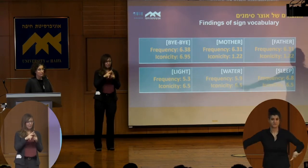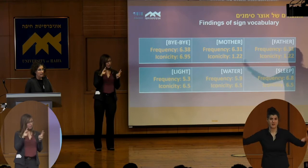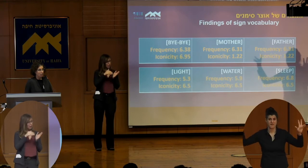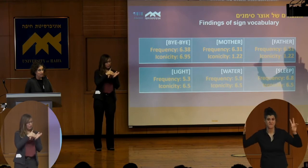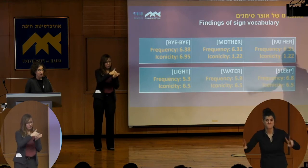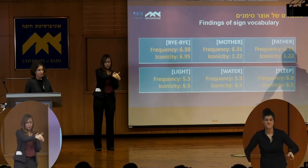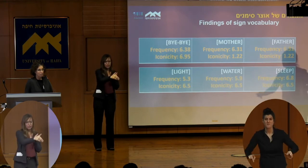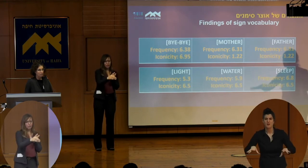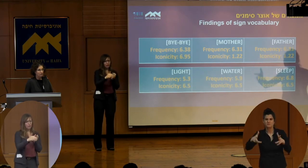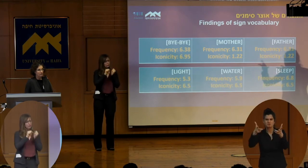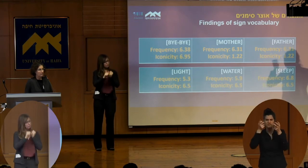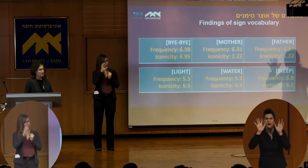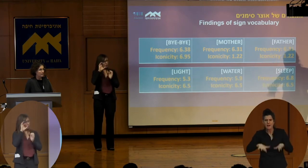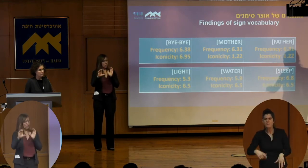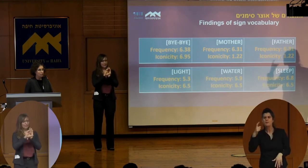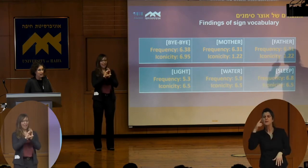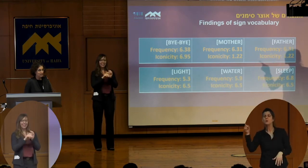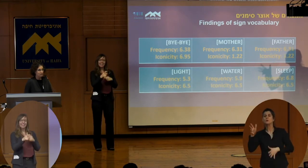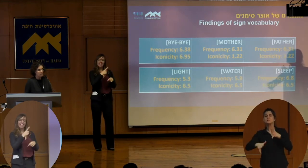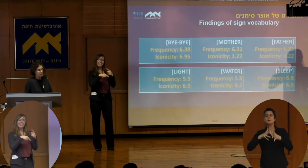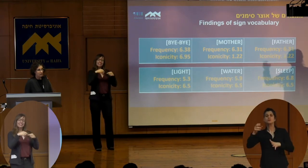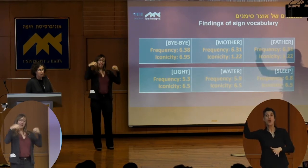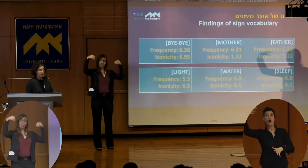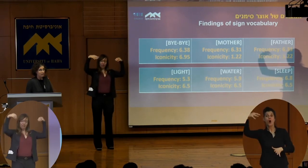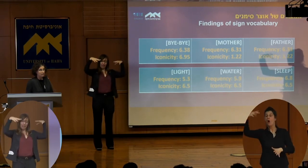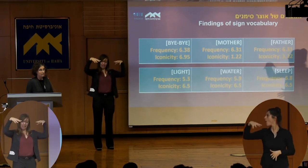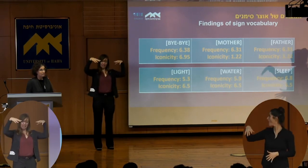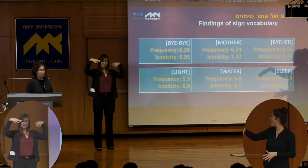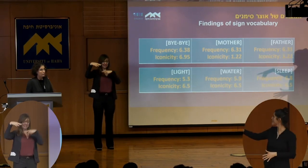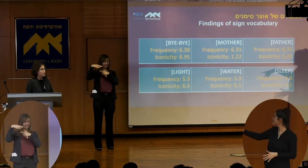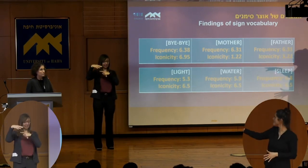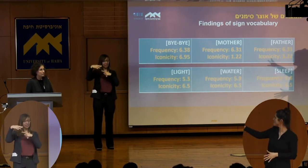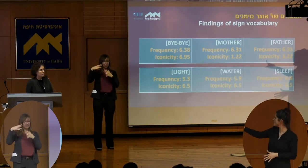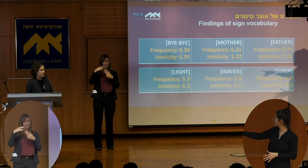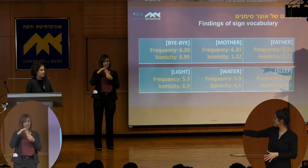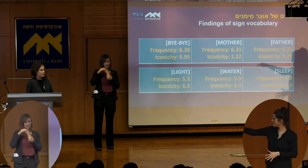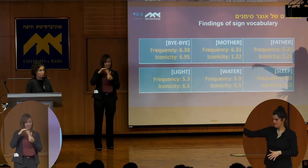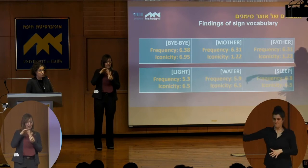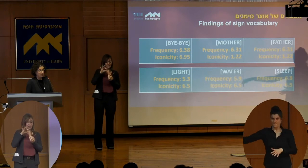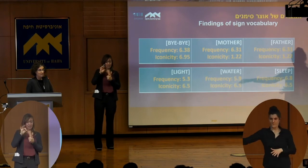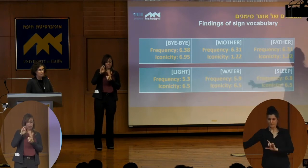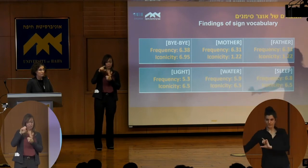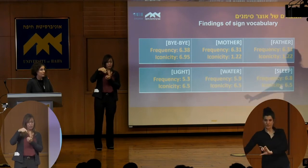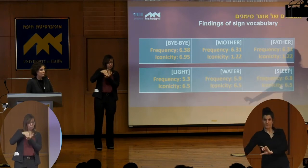very iconic. Look at the sign for light. The frequency score is 5